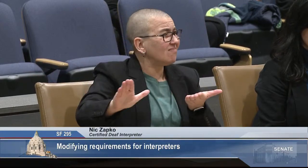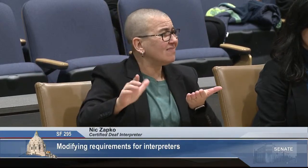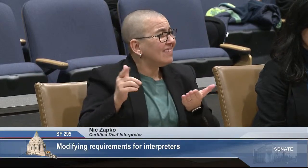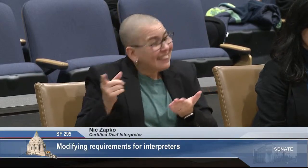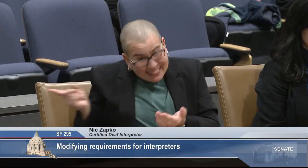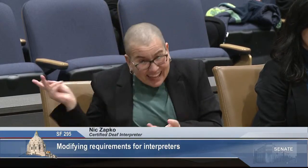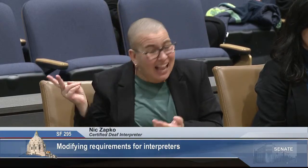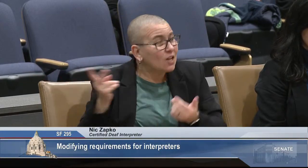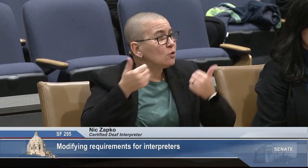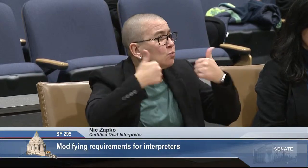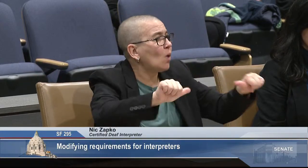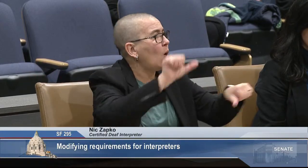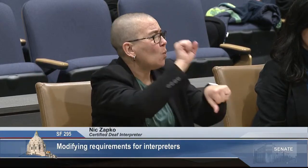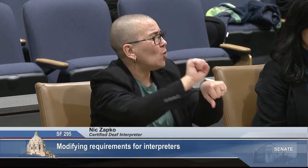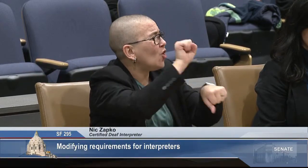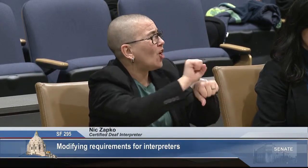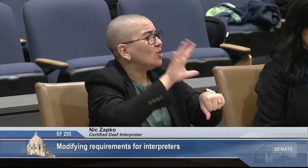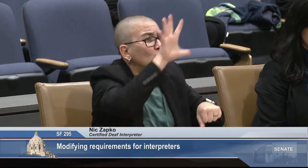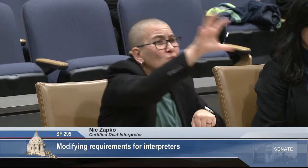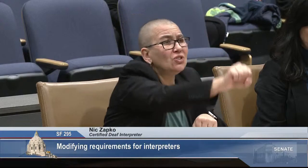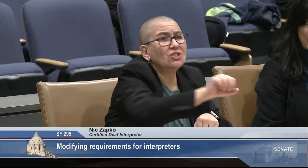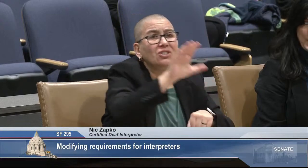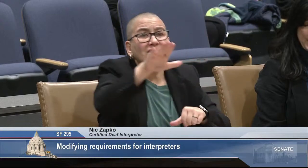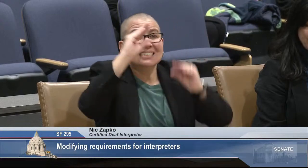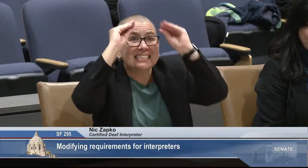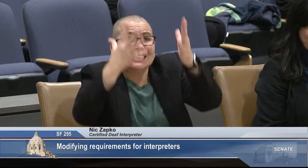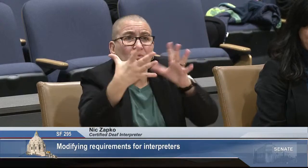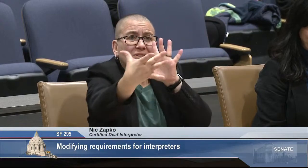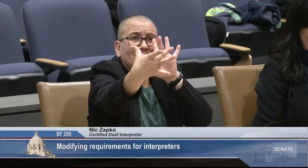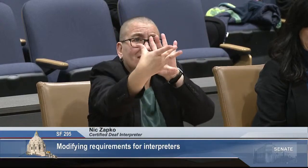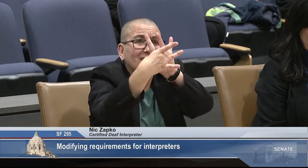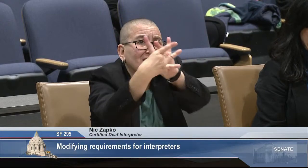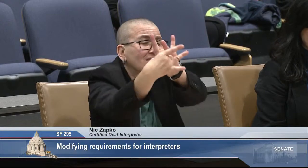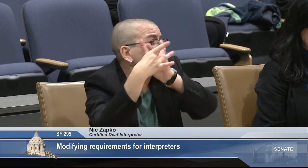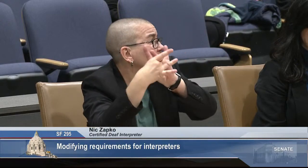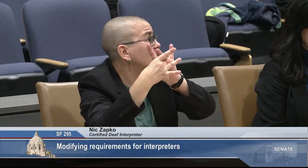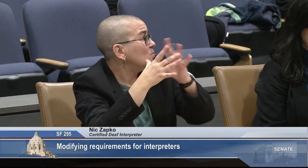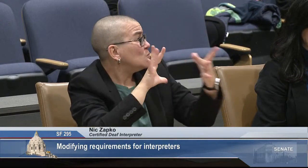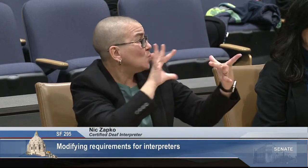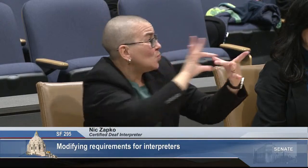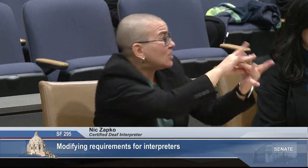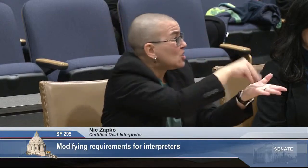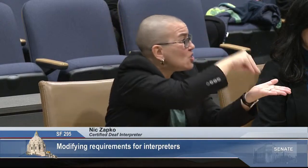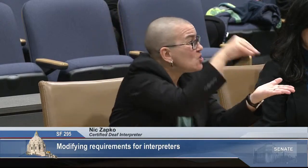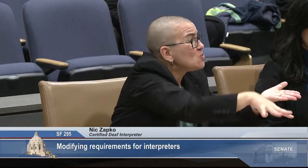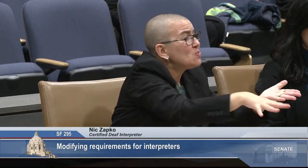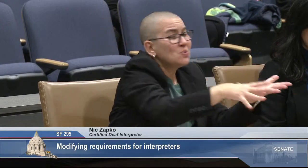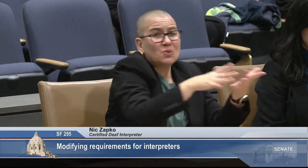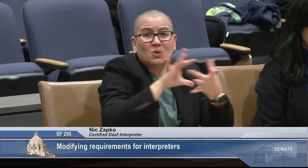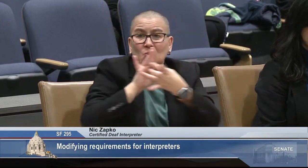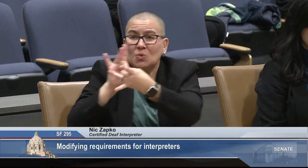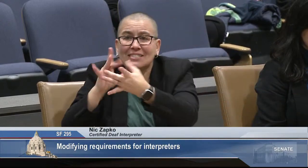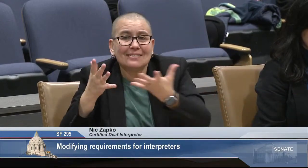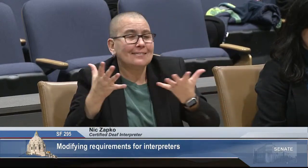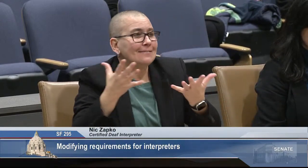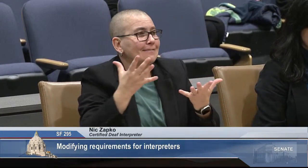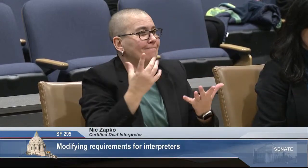Dove and Galvin Nathanson. They were left out all the while trying to reach out to receive